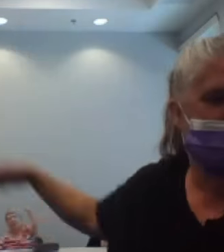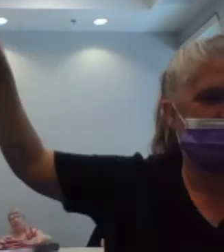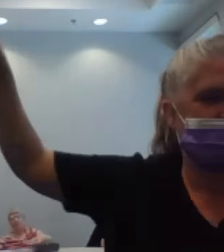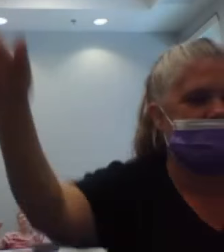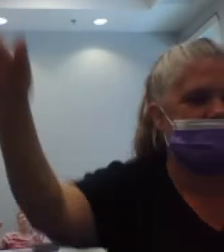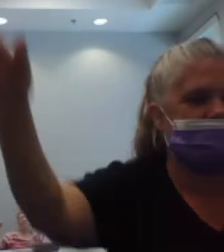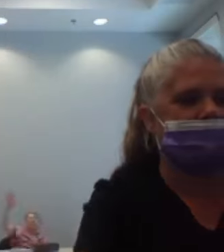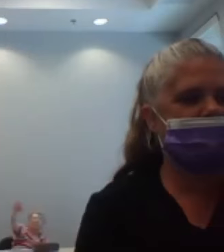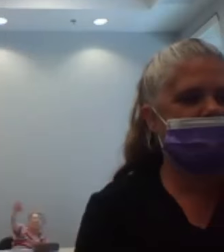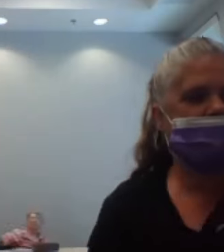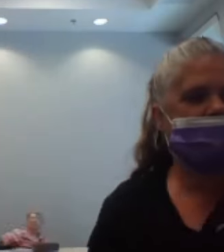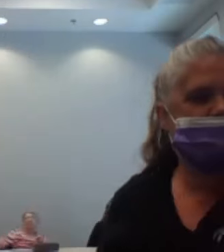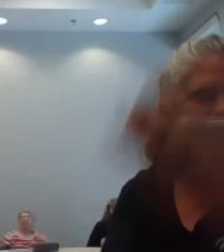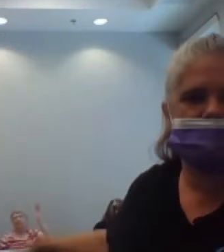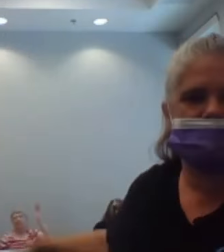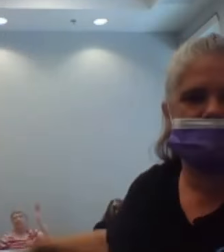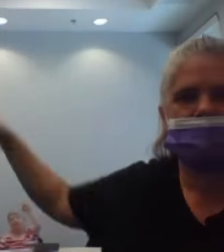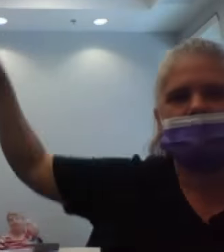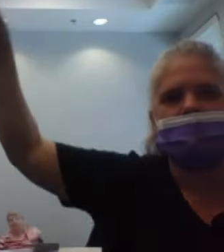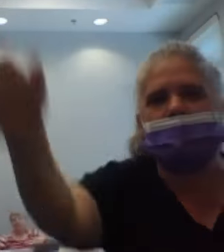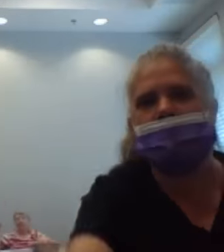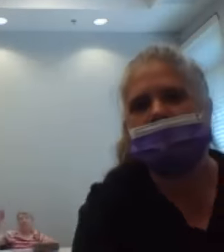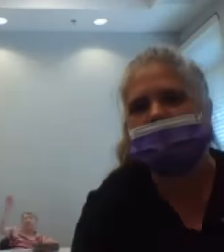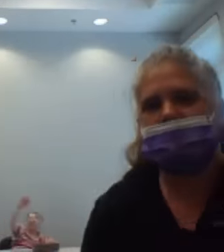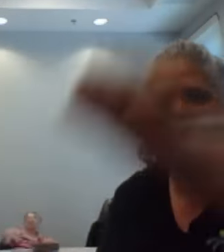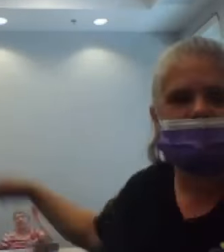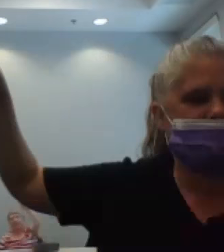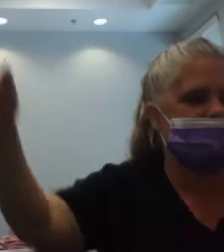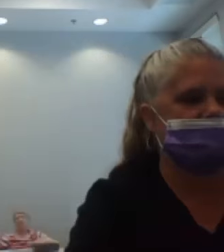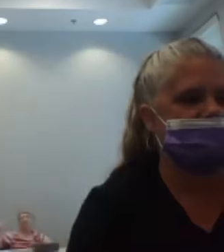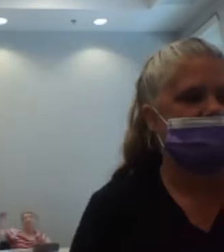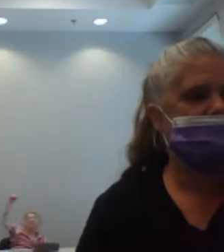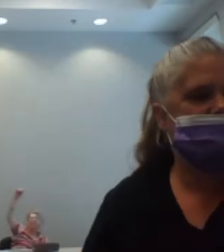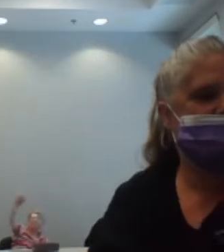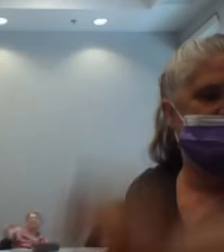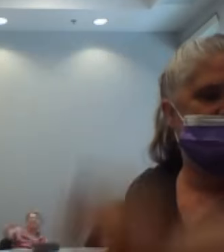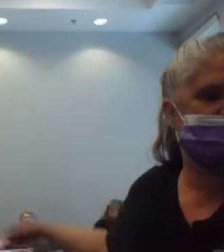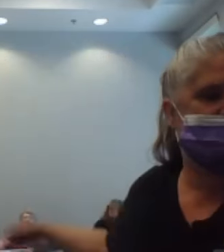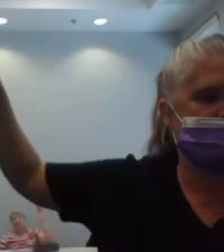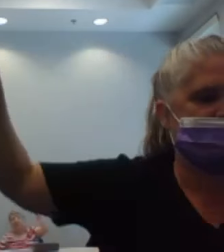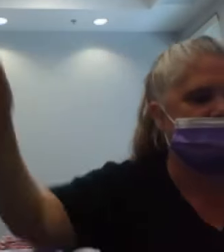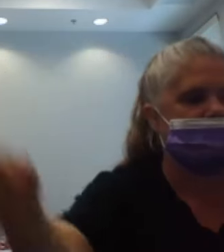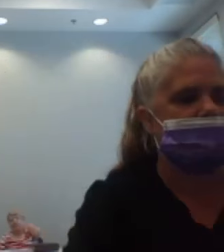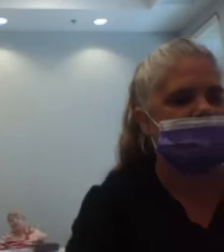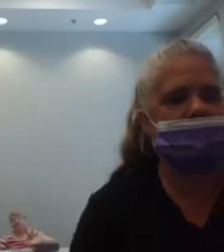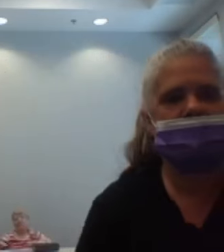13, 20. 15, 16, 17,